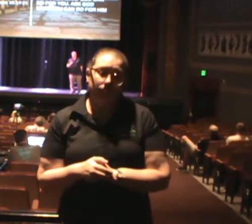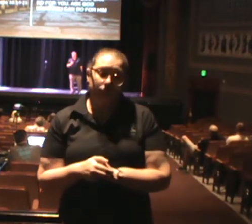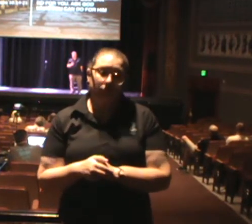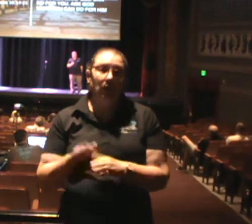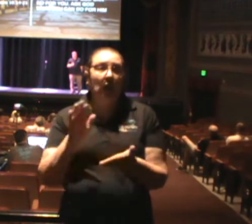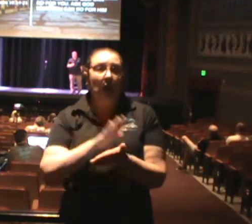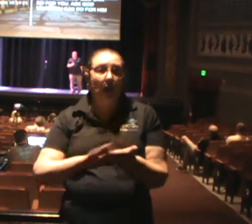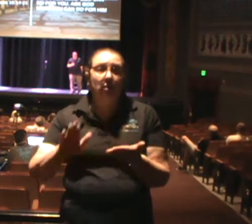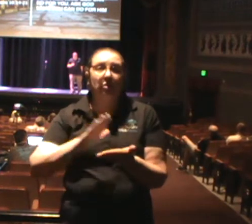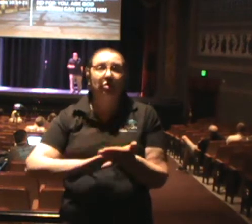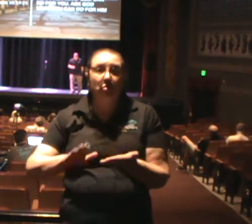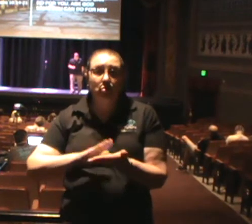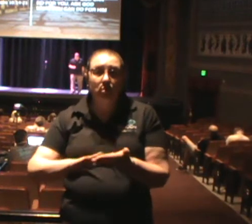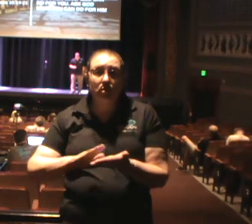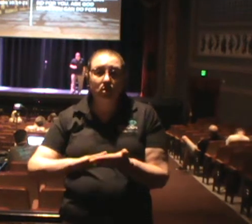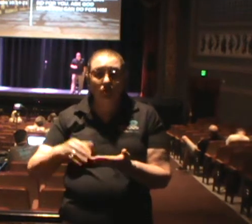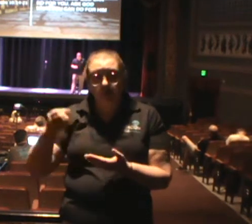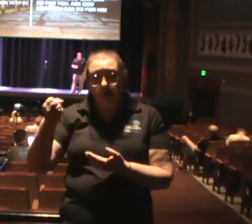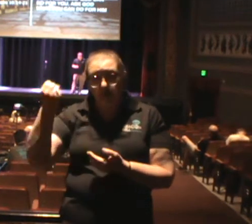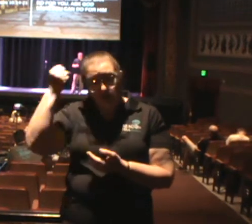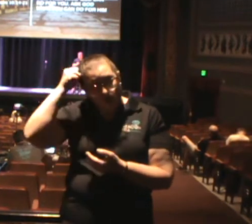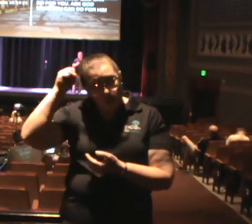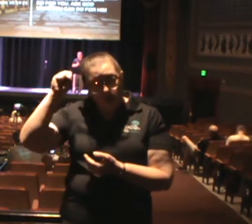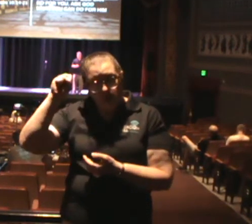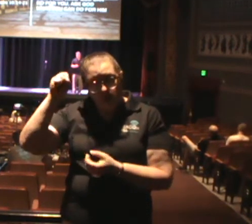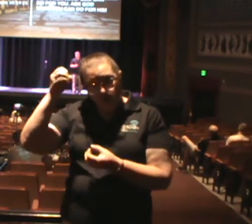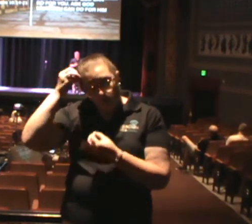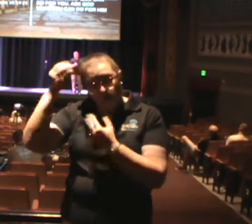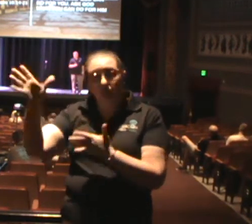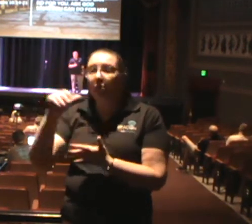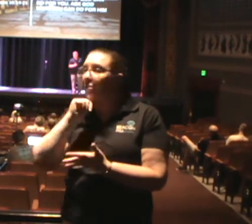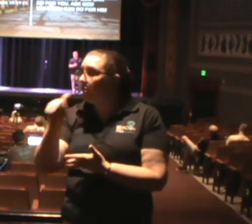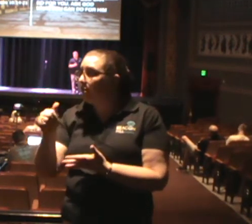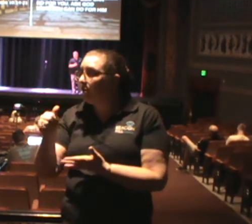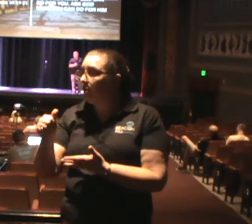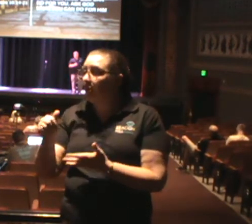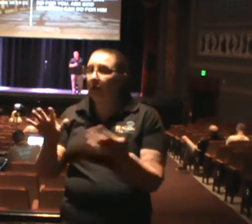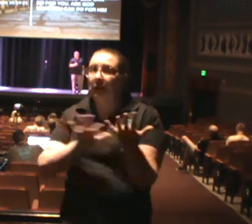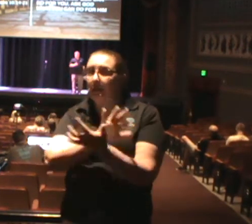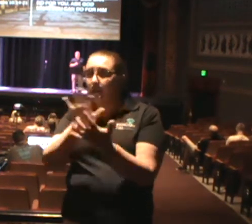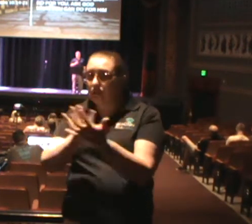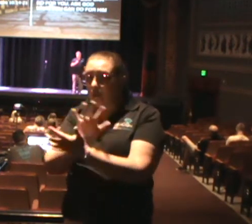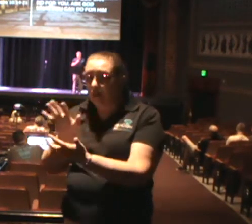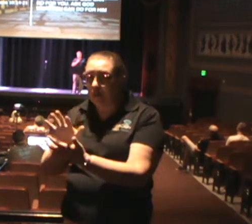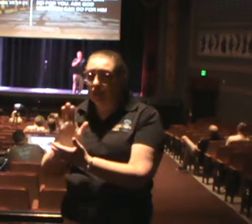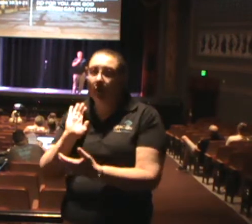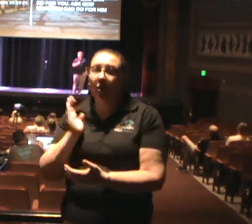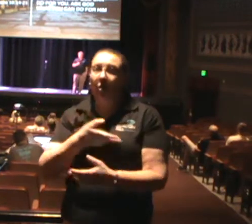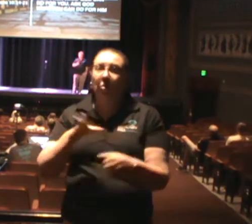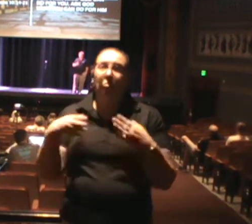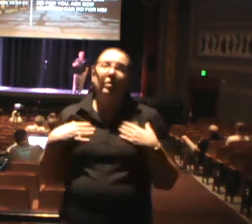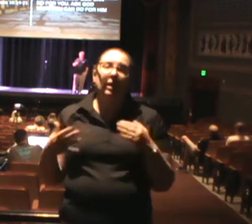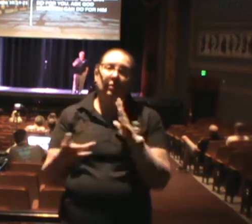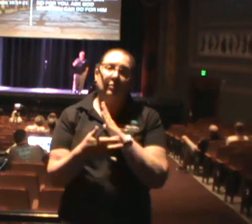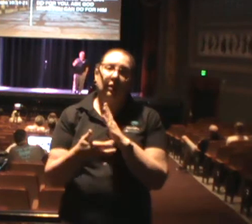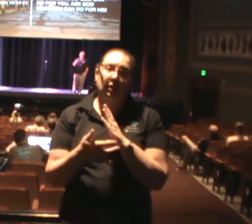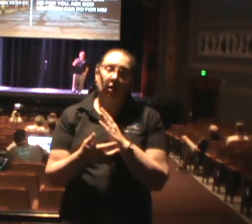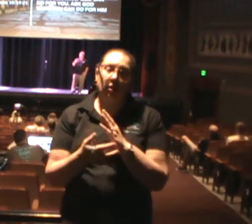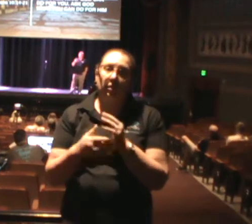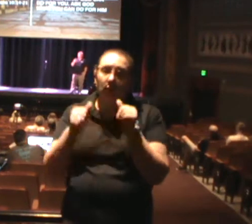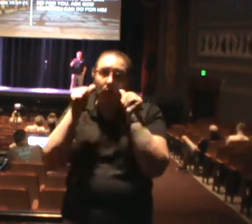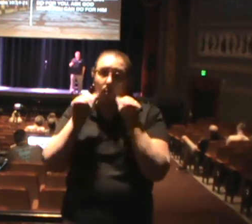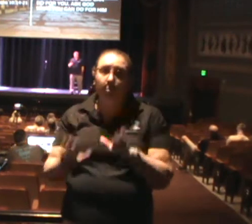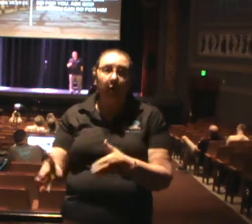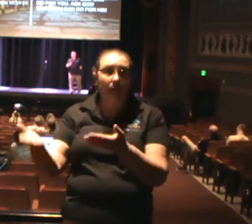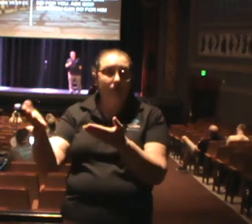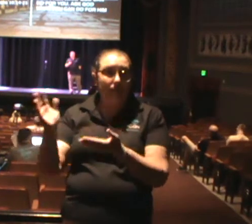Excuses are just disobedience in disguise. See, we have technology today that has blessed us with being able